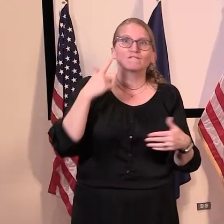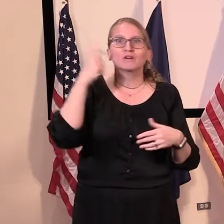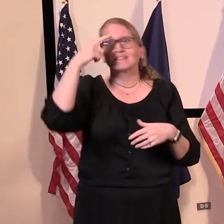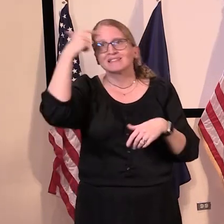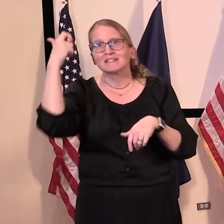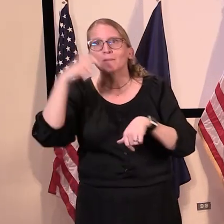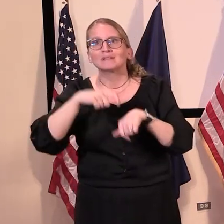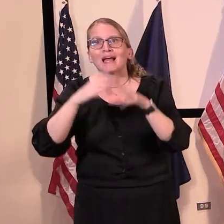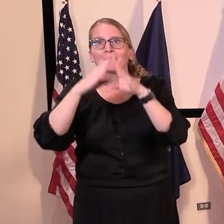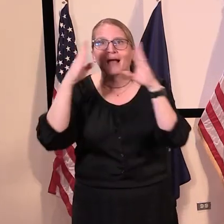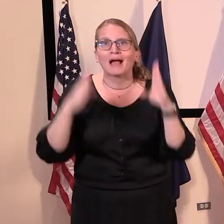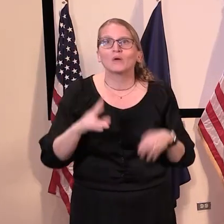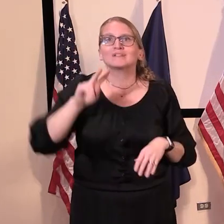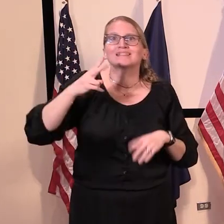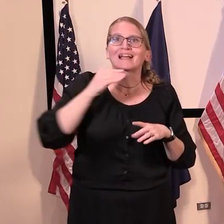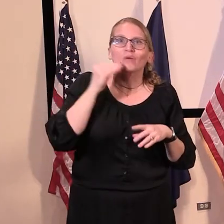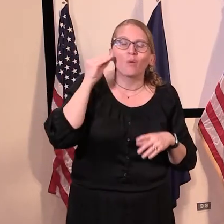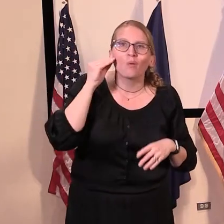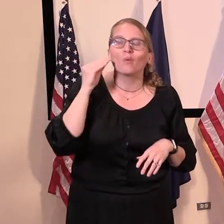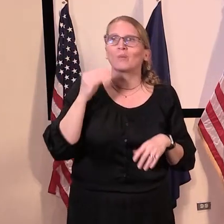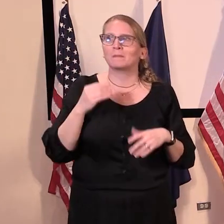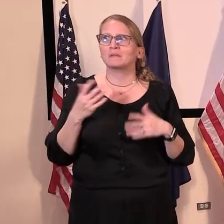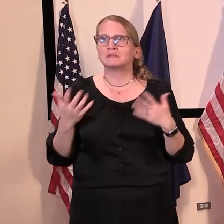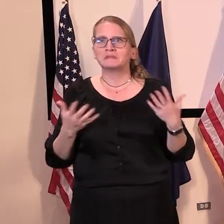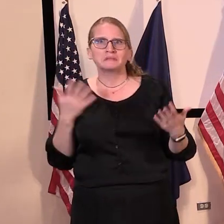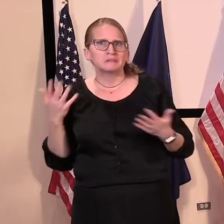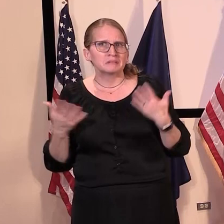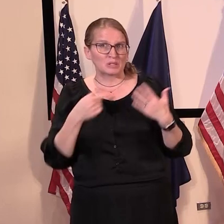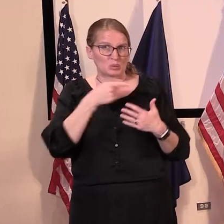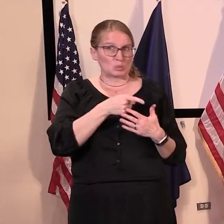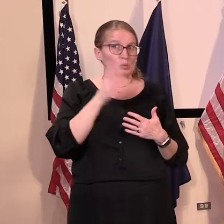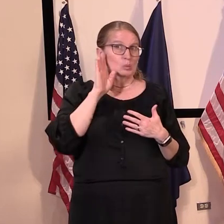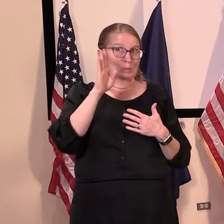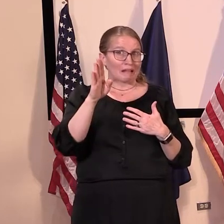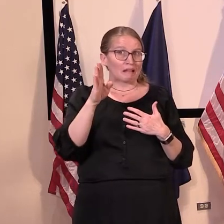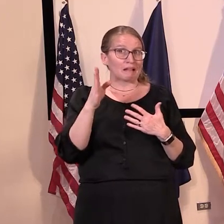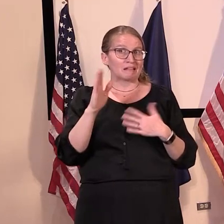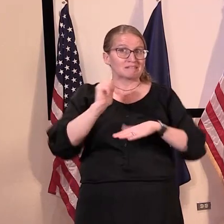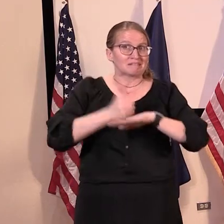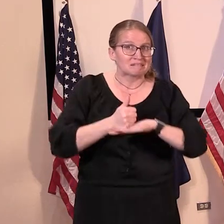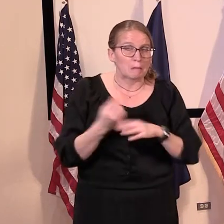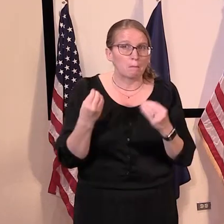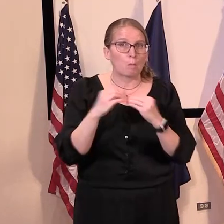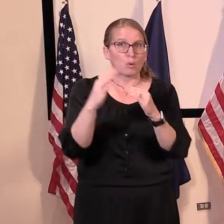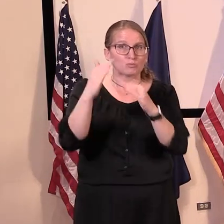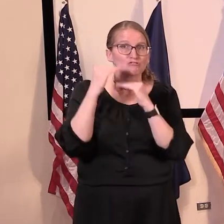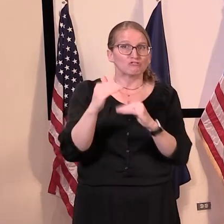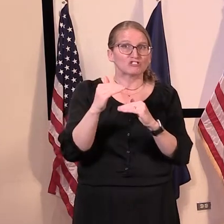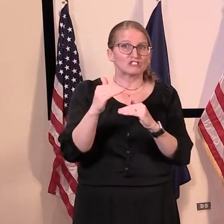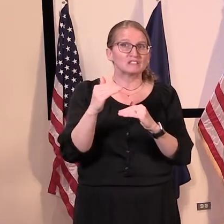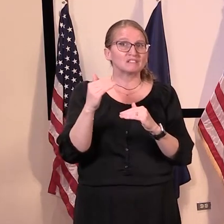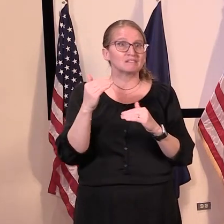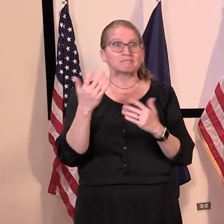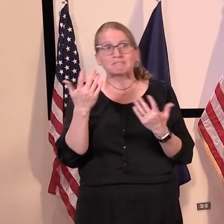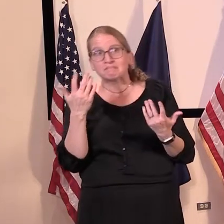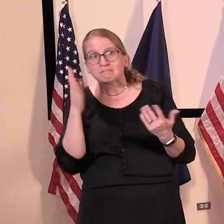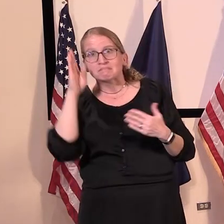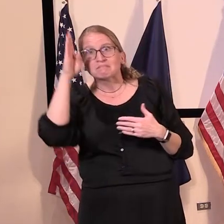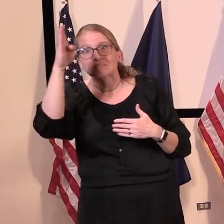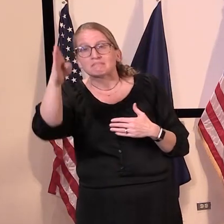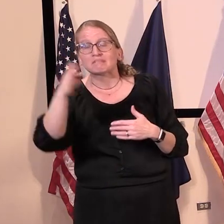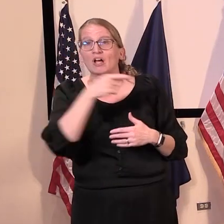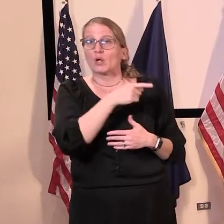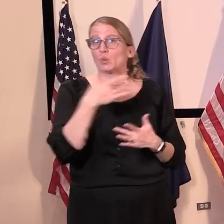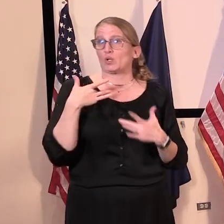places with larger COVID outbreaks, what restrictions are you in visiting envisioning for tourists and visitors? Are you concerned about new